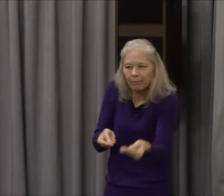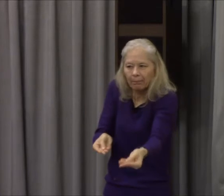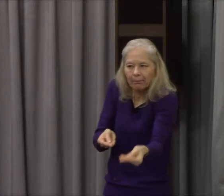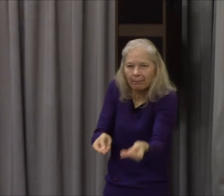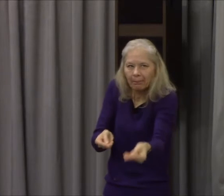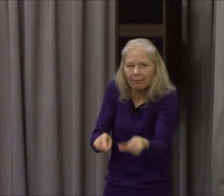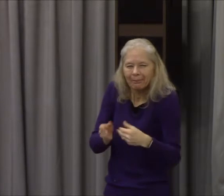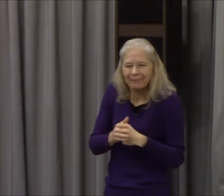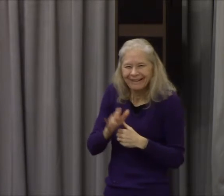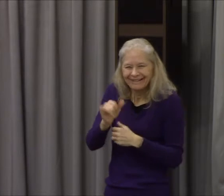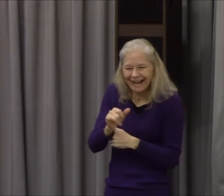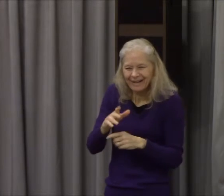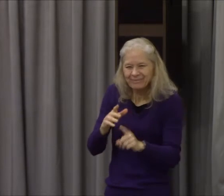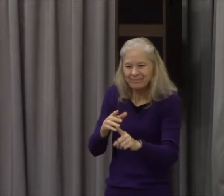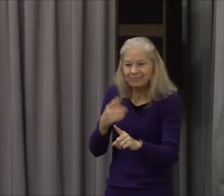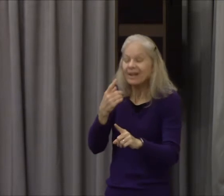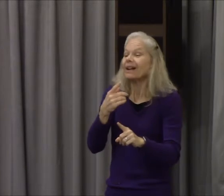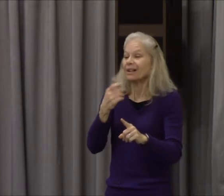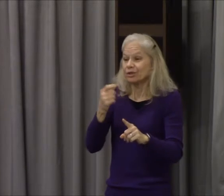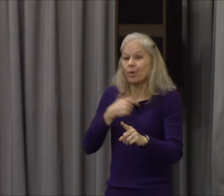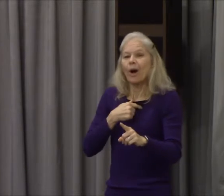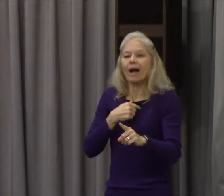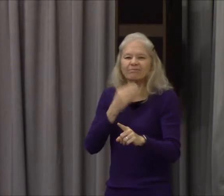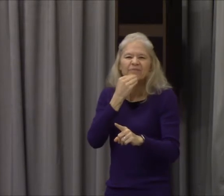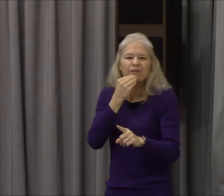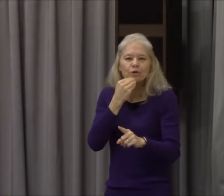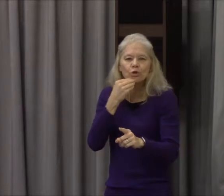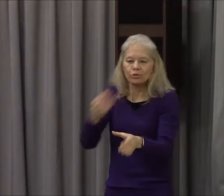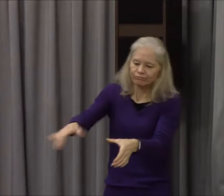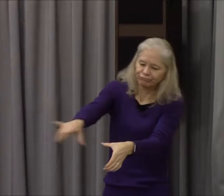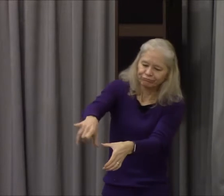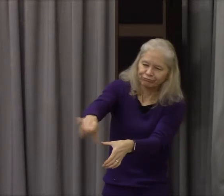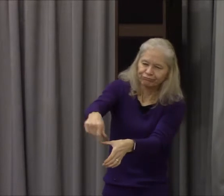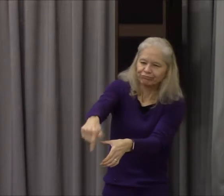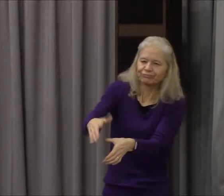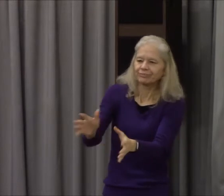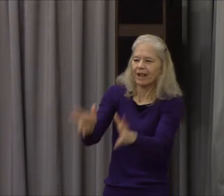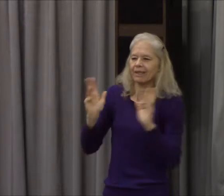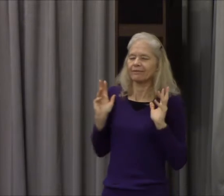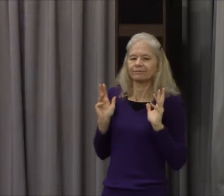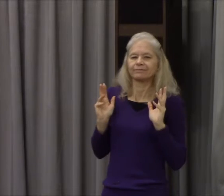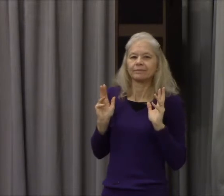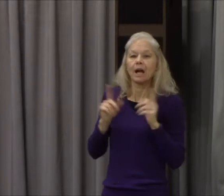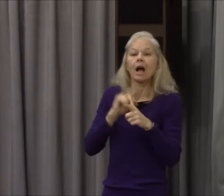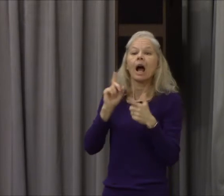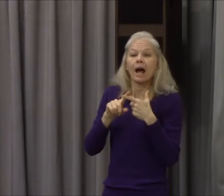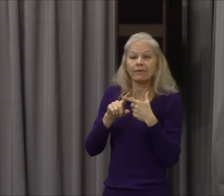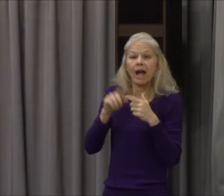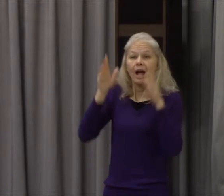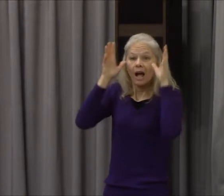when she saw me she blushed and let the little one back over to the dish